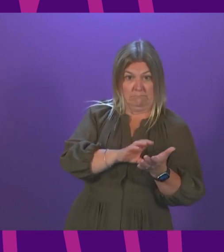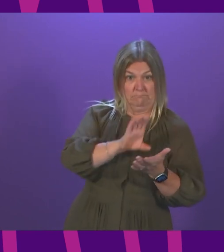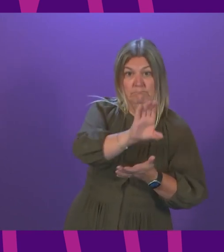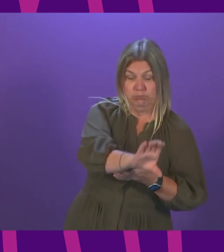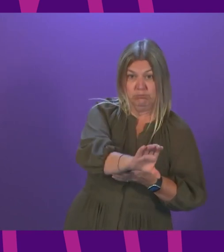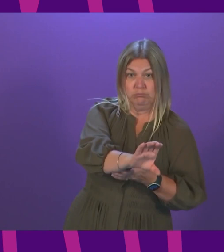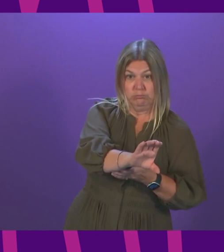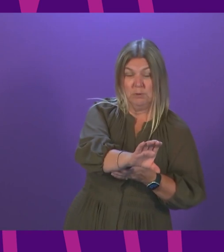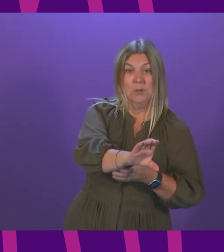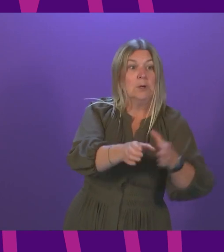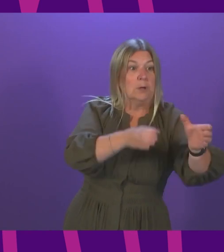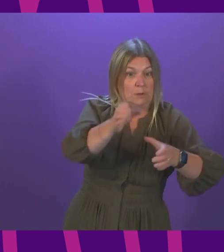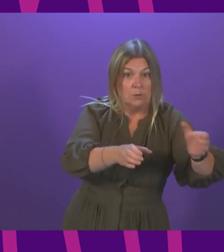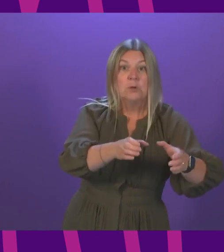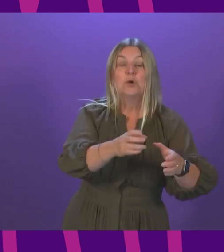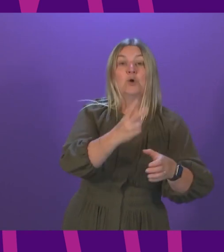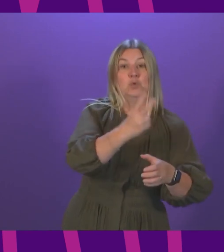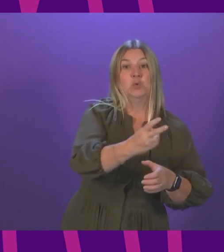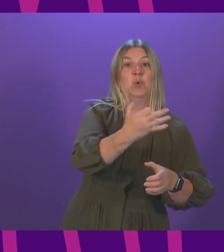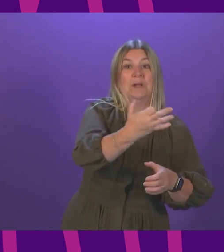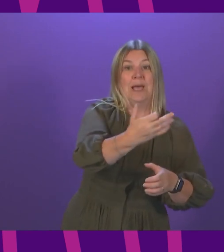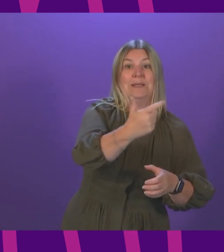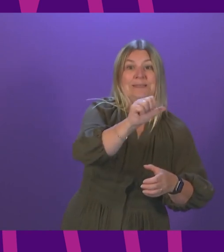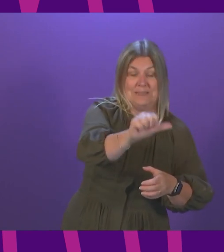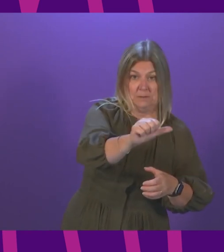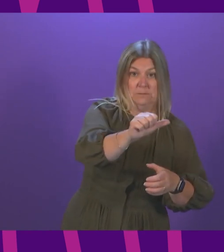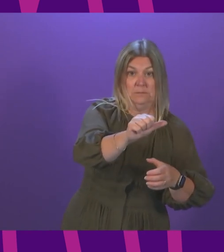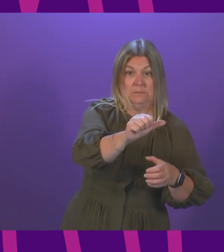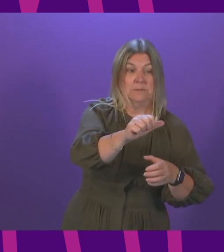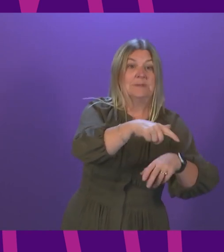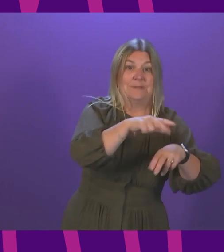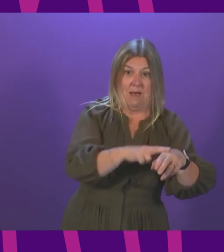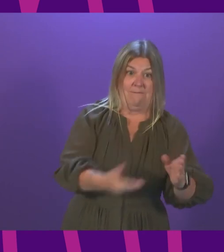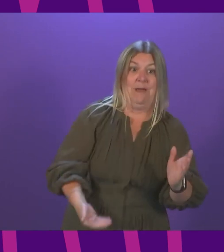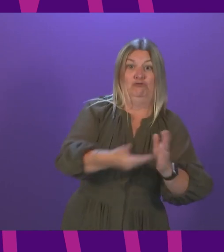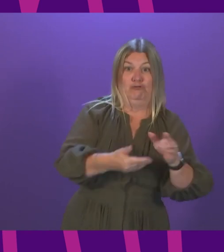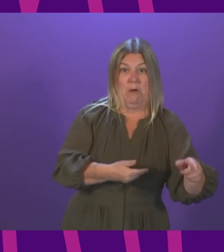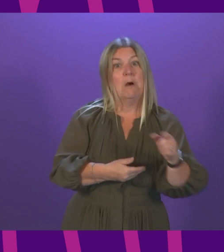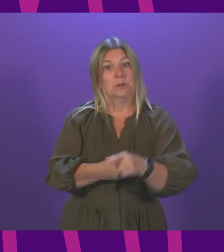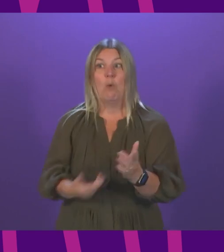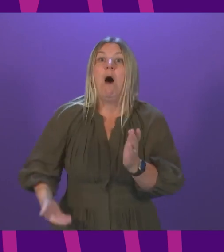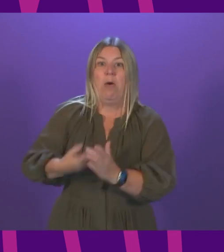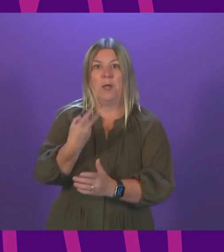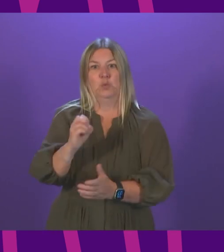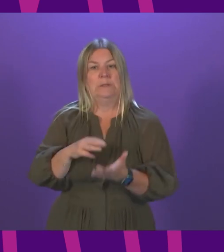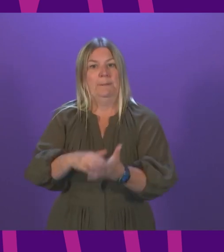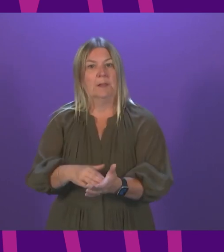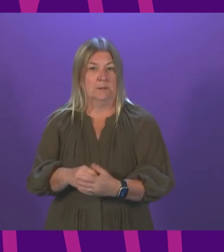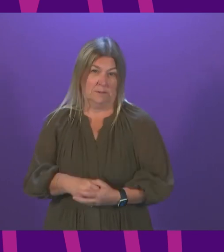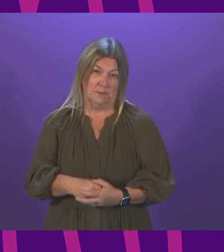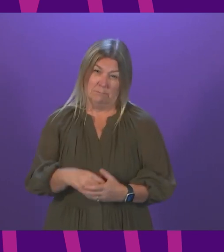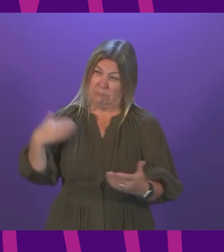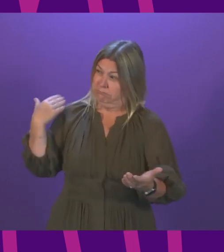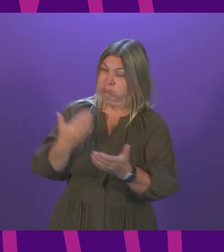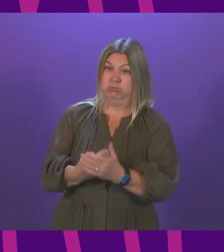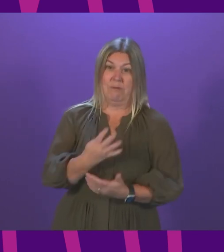an additional 296 ambulance staff. This equates to an additional in-year investment of over £44